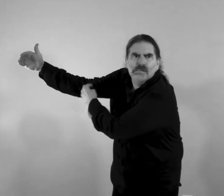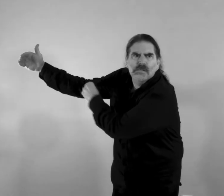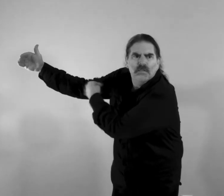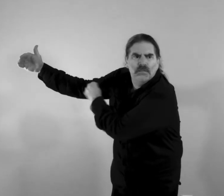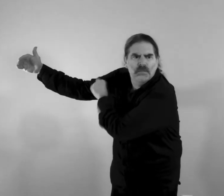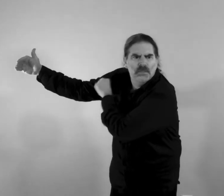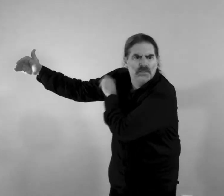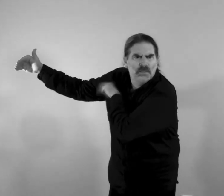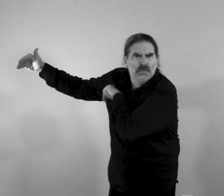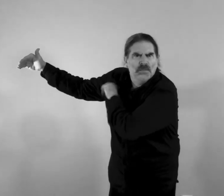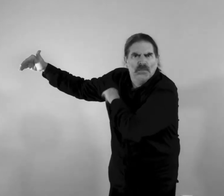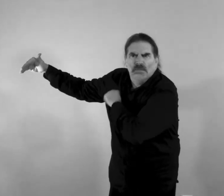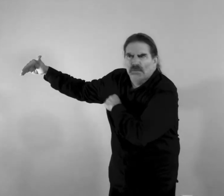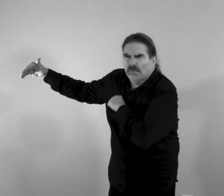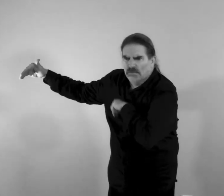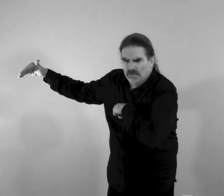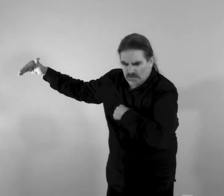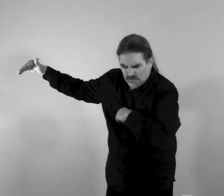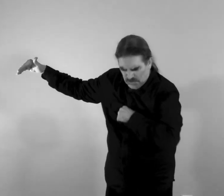towards his mother